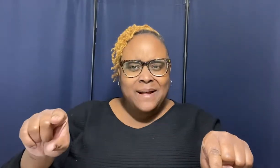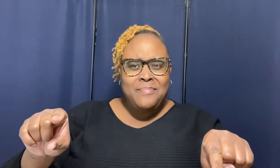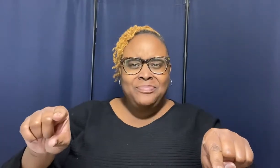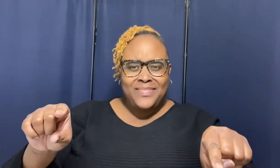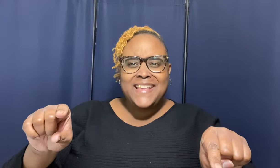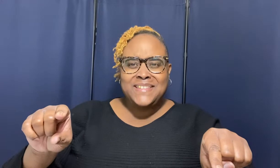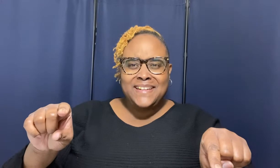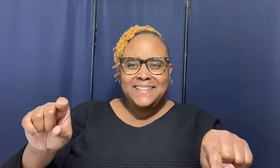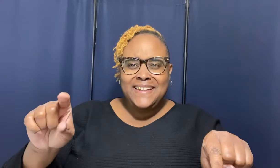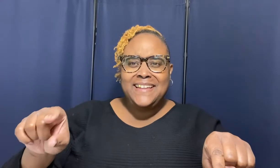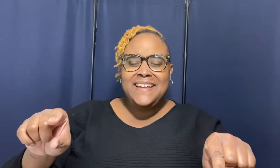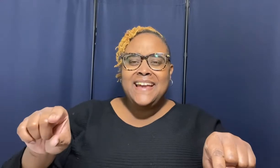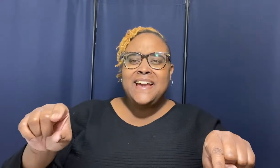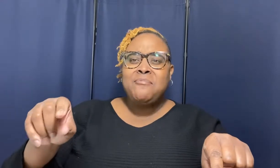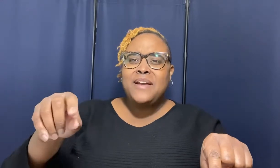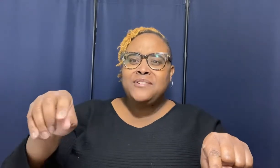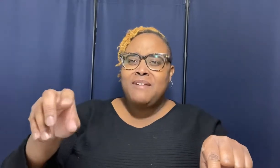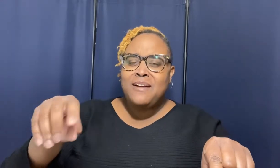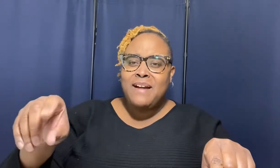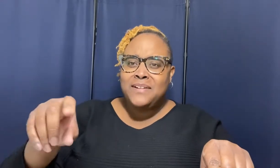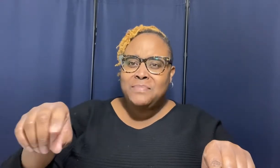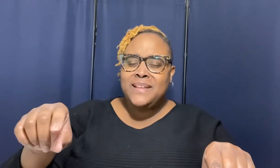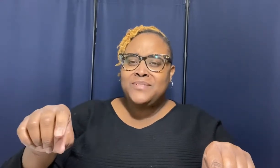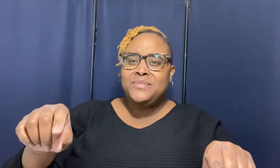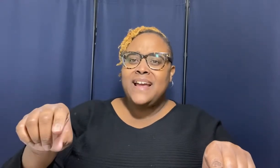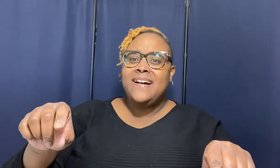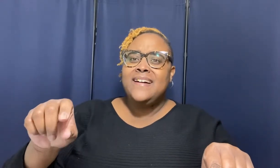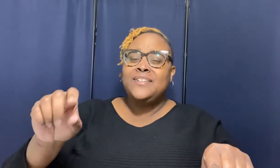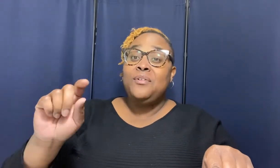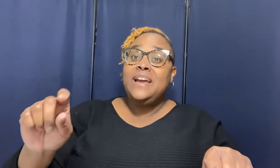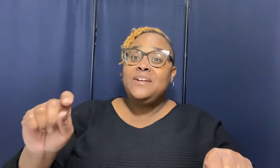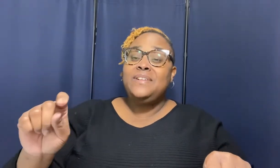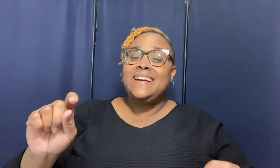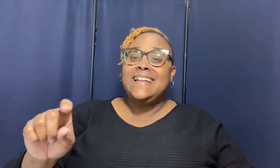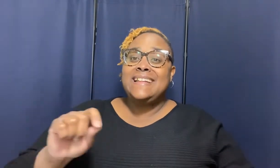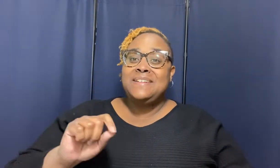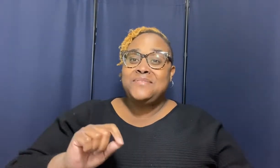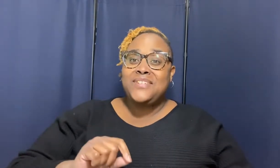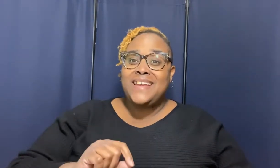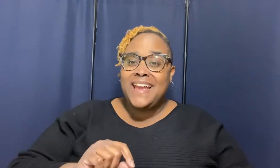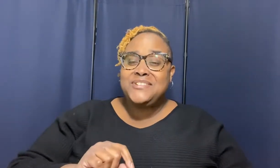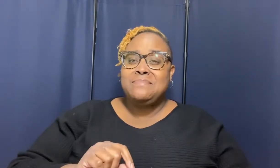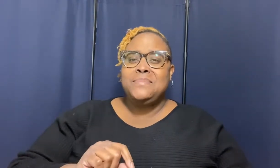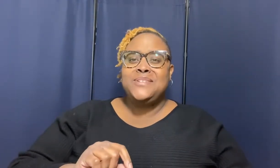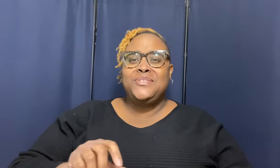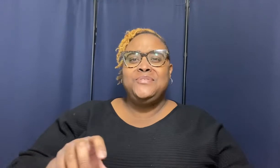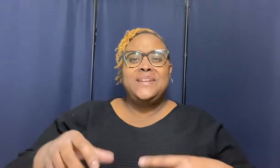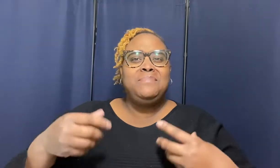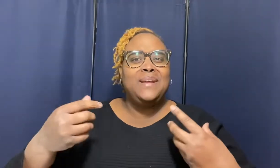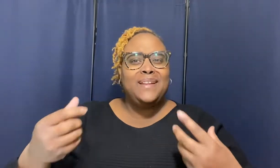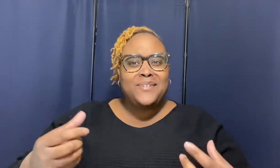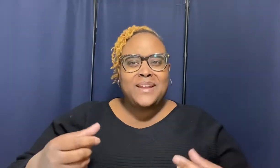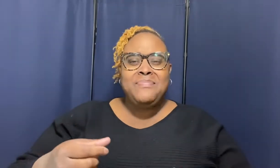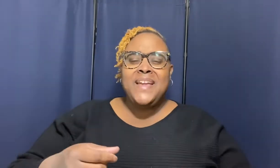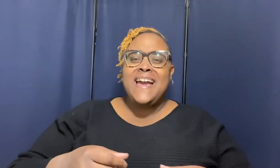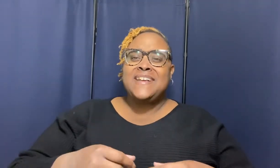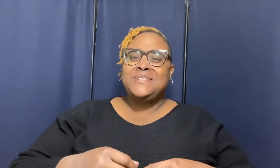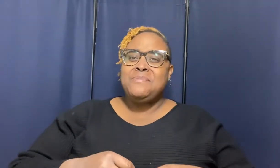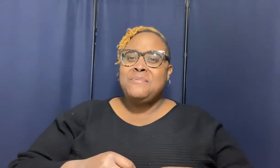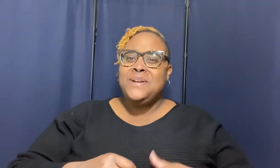that's it click it and while you're right round up and through that go ahead on and click that notification button so you can be alerted as to when we